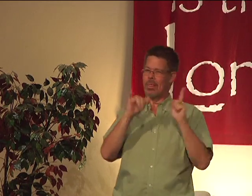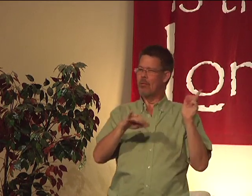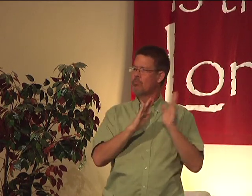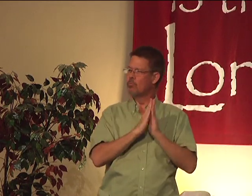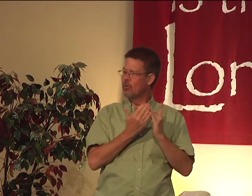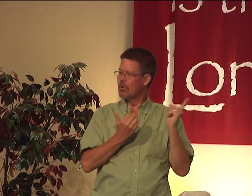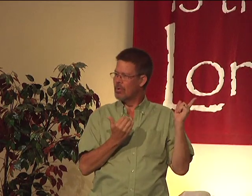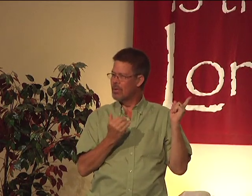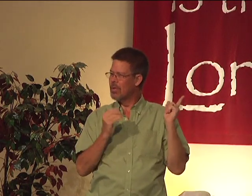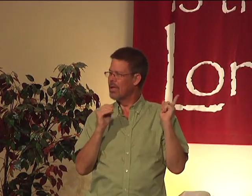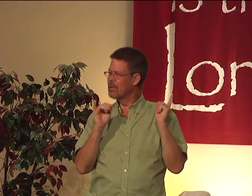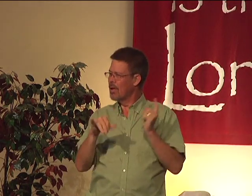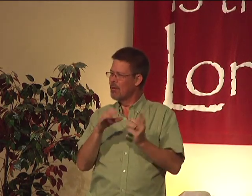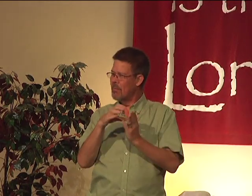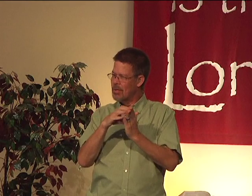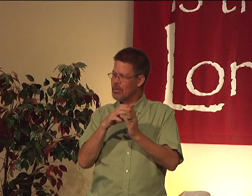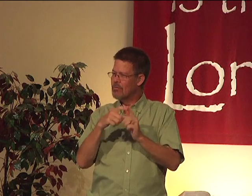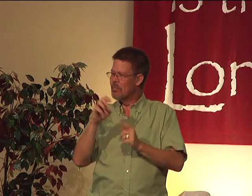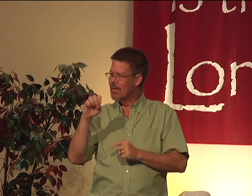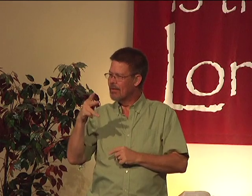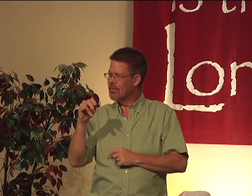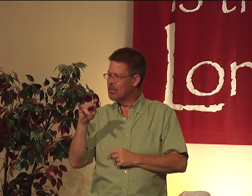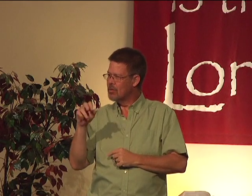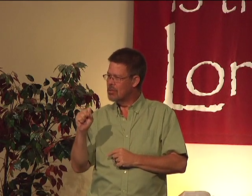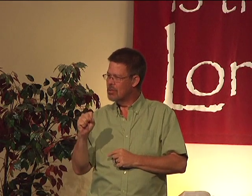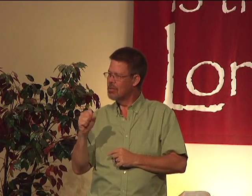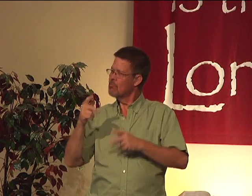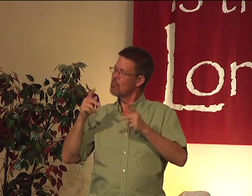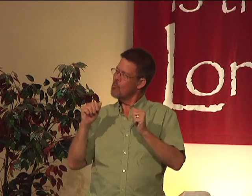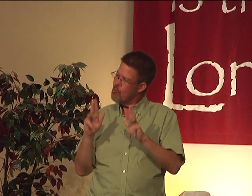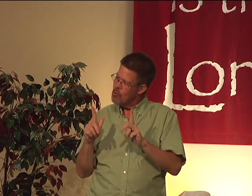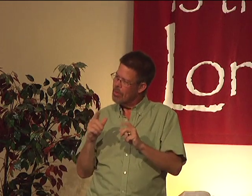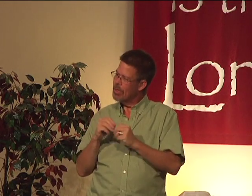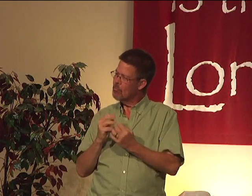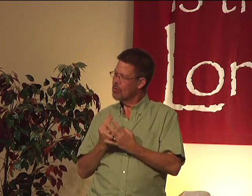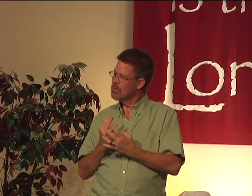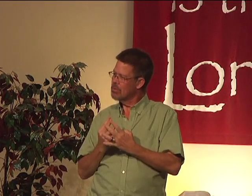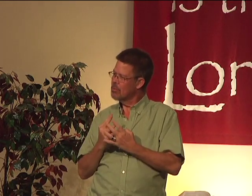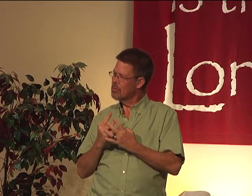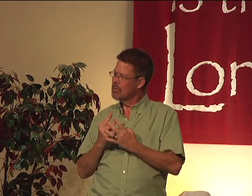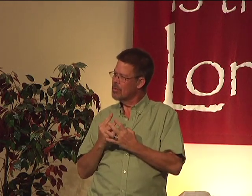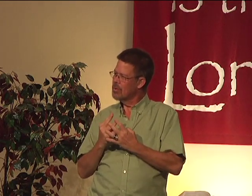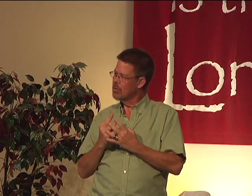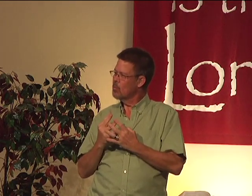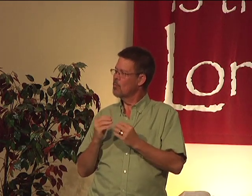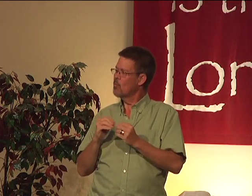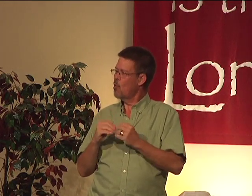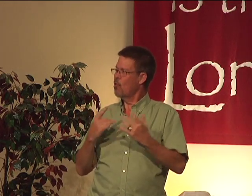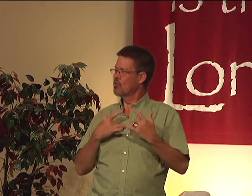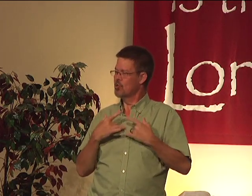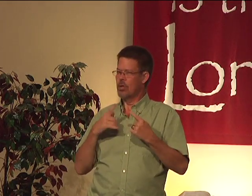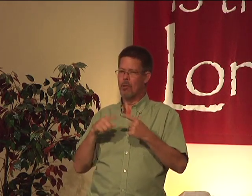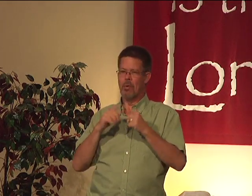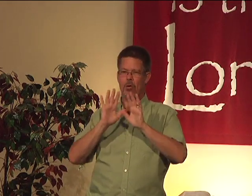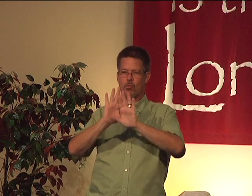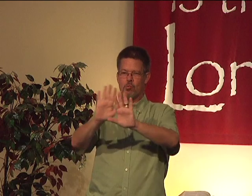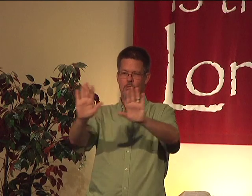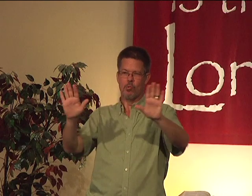But that's what really hit me about this book. That passage from Ephesians. Paul was in prison. And he was